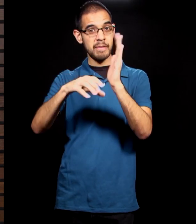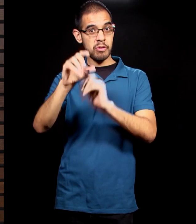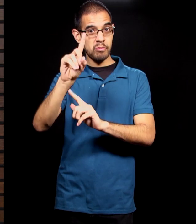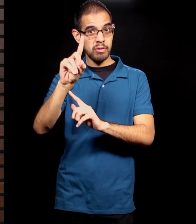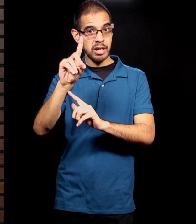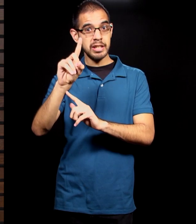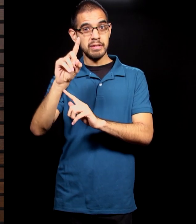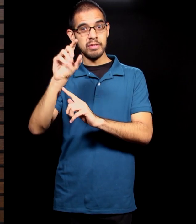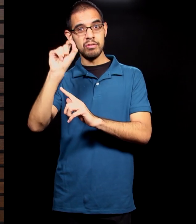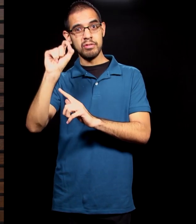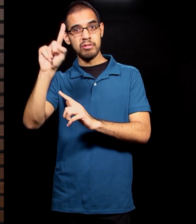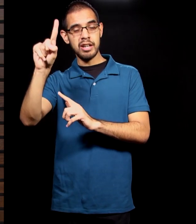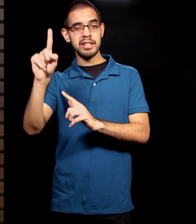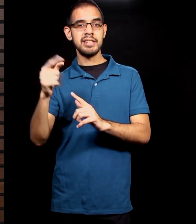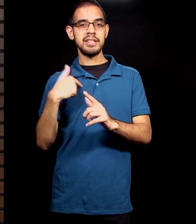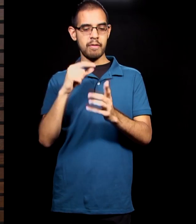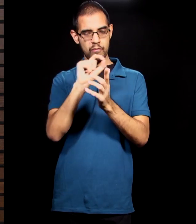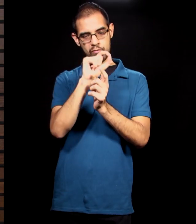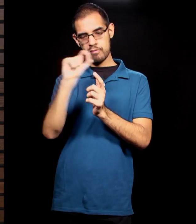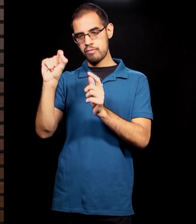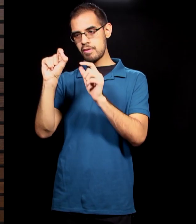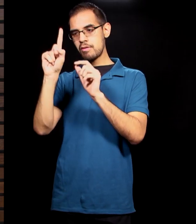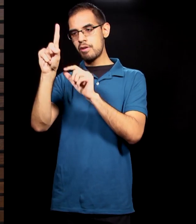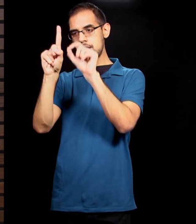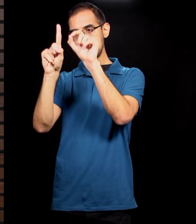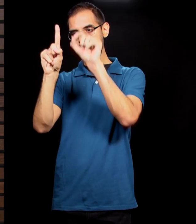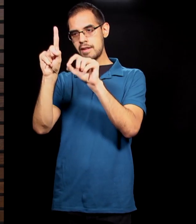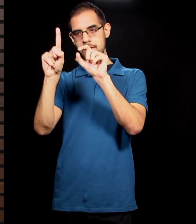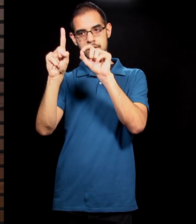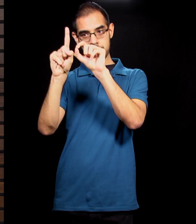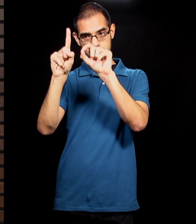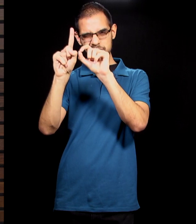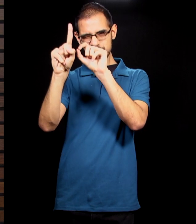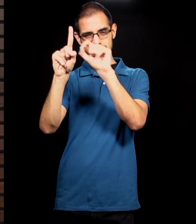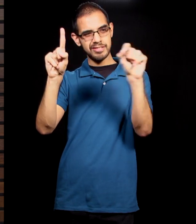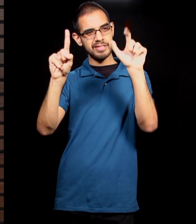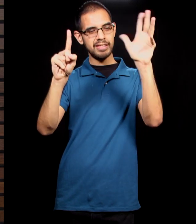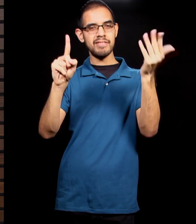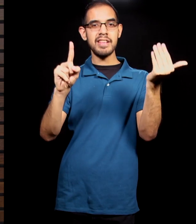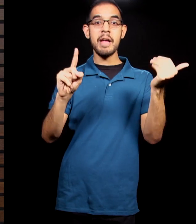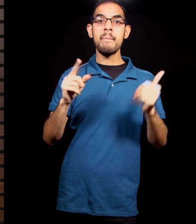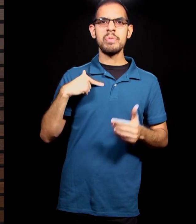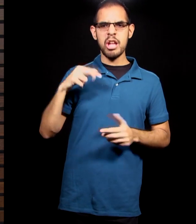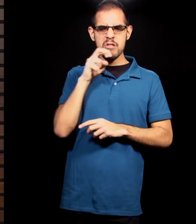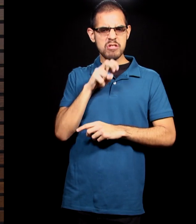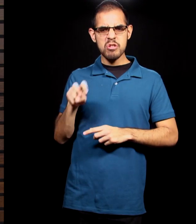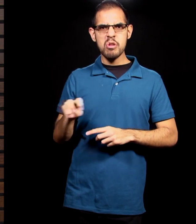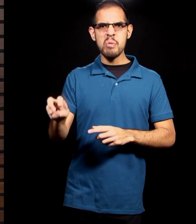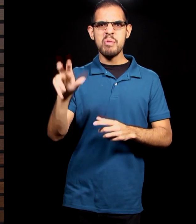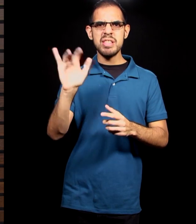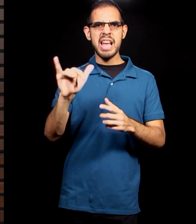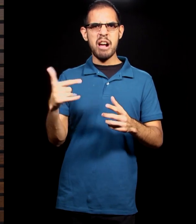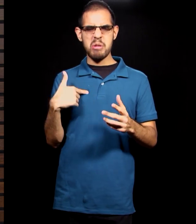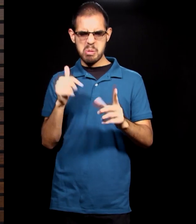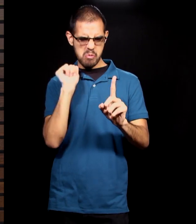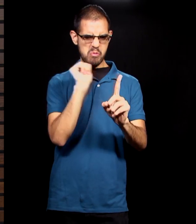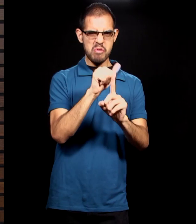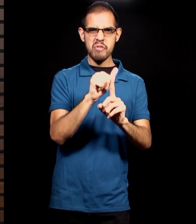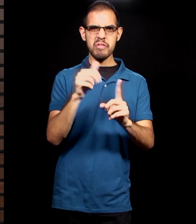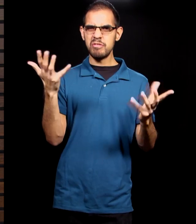verse 15. It says, Now, the serpent was the most cunning of all the wild animals that the Lord God had made. And he said to